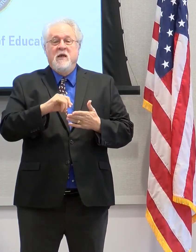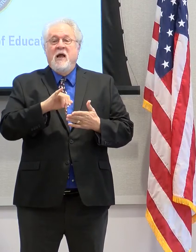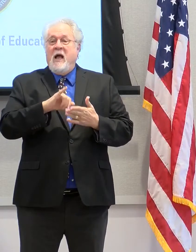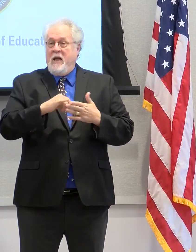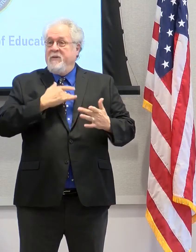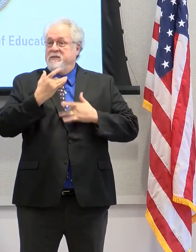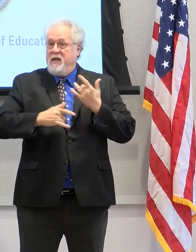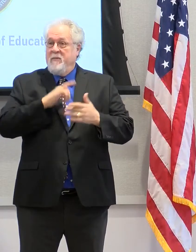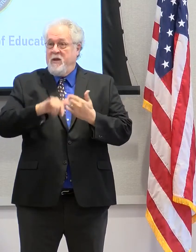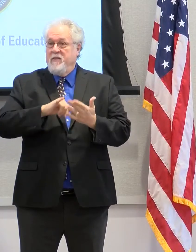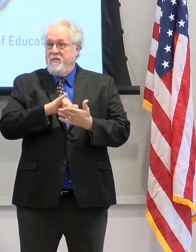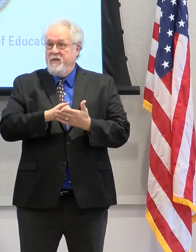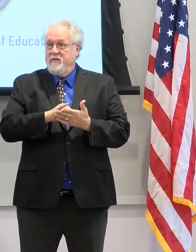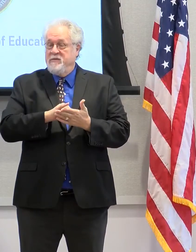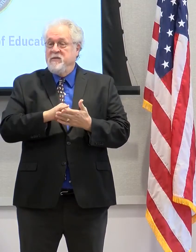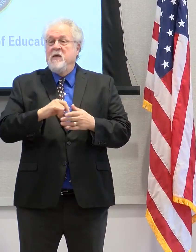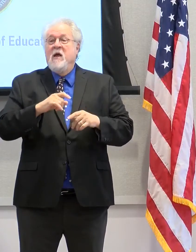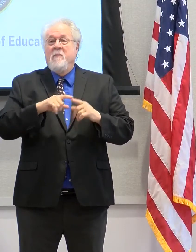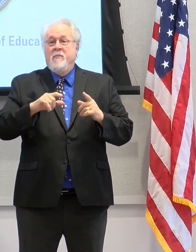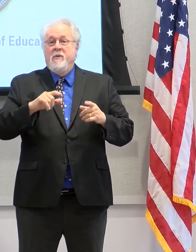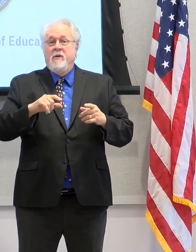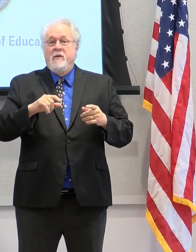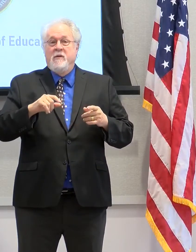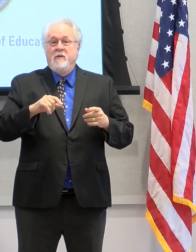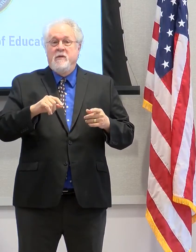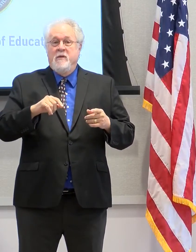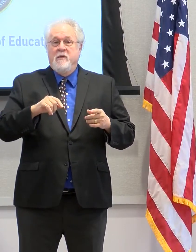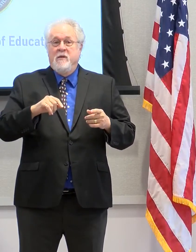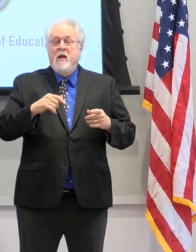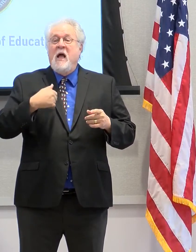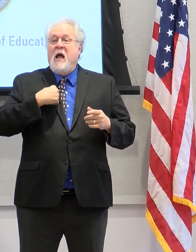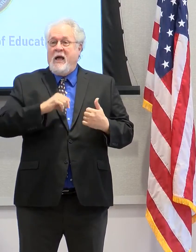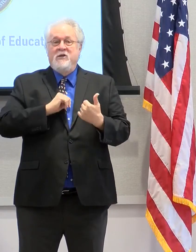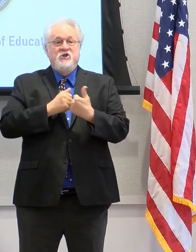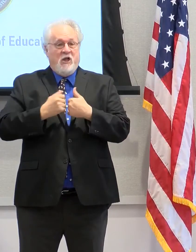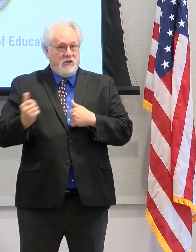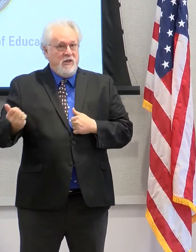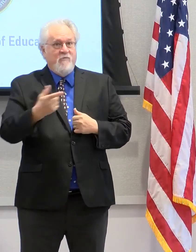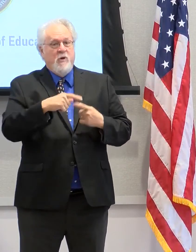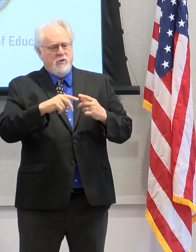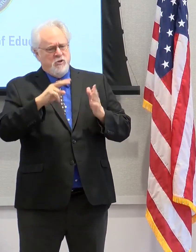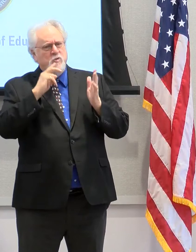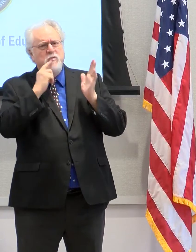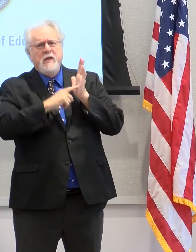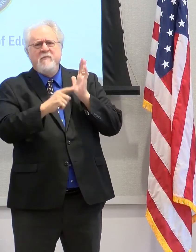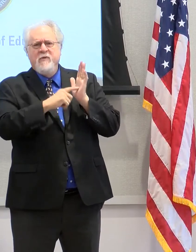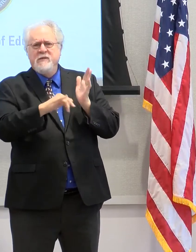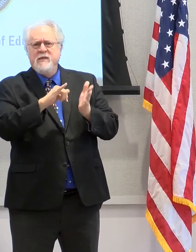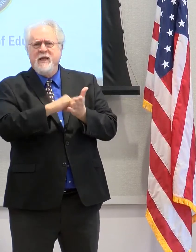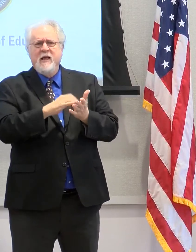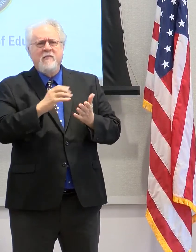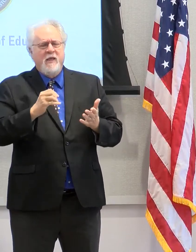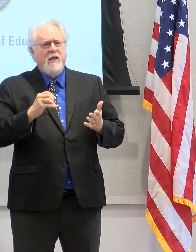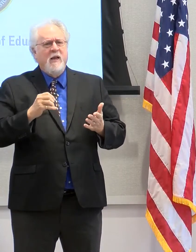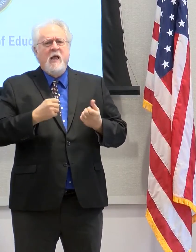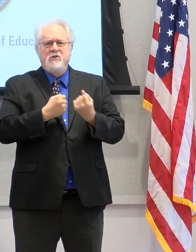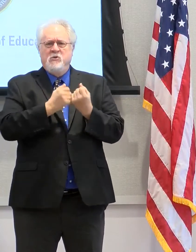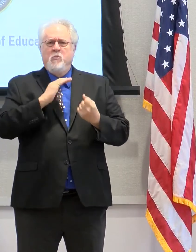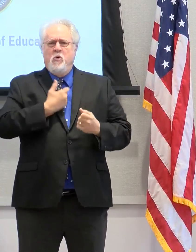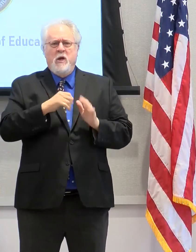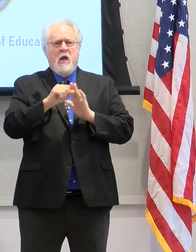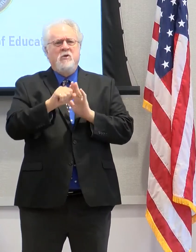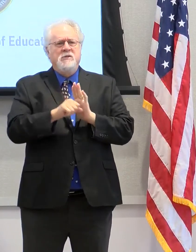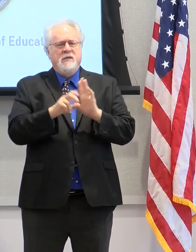excited about this model. excited about our role into this. But I challenge everyone to look into this model and certainly support our State